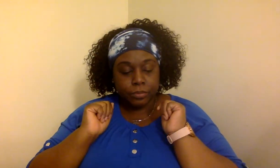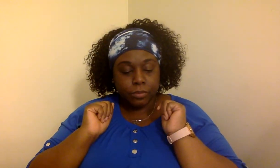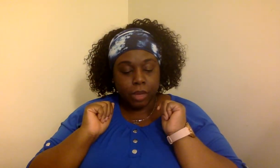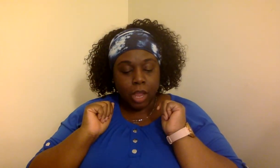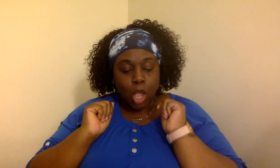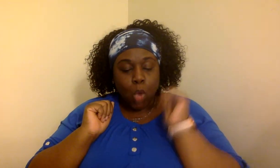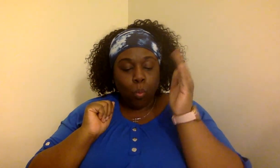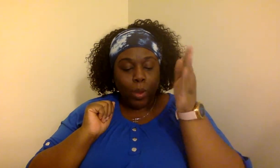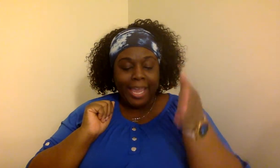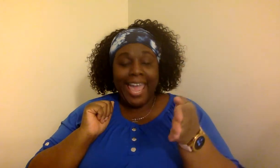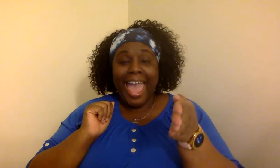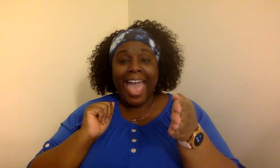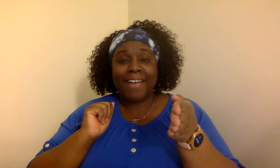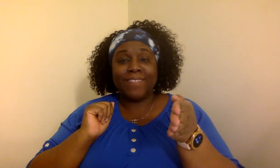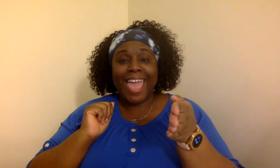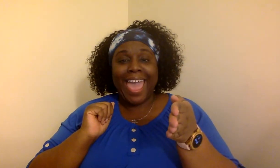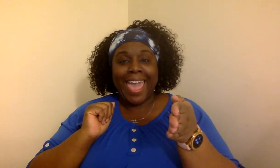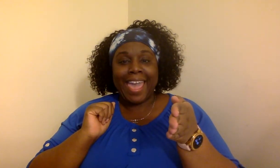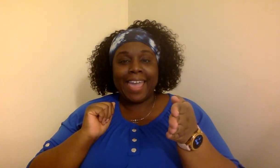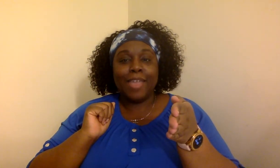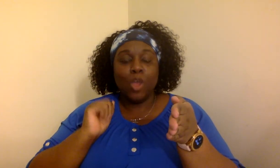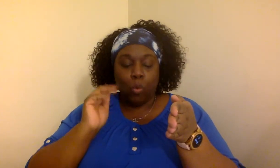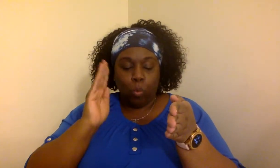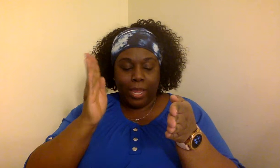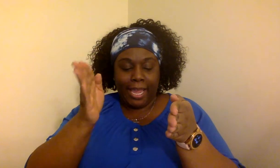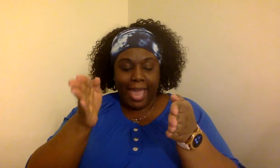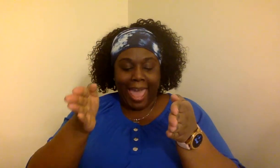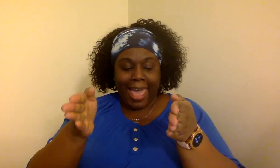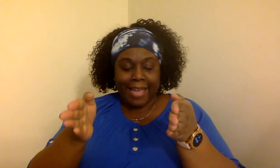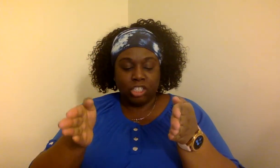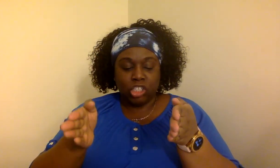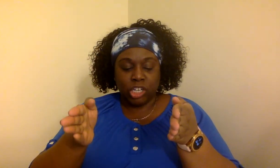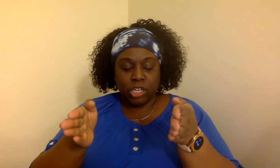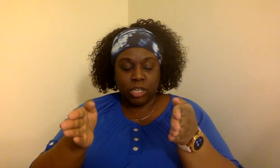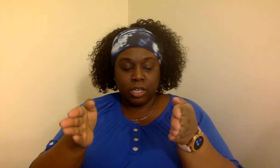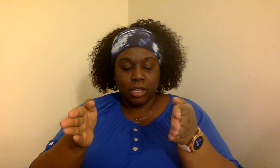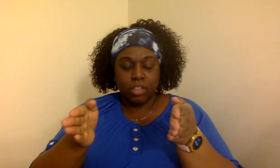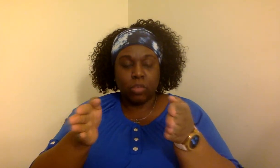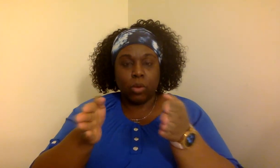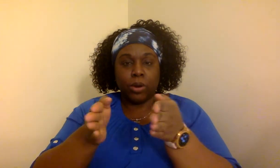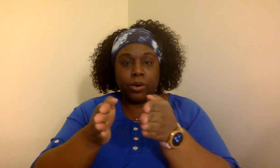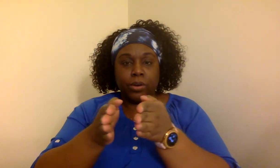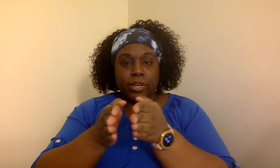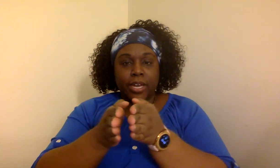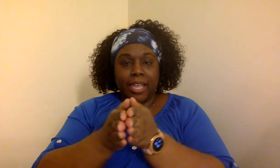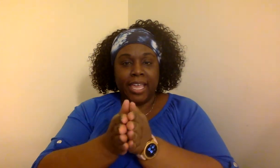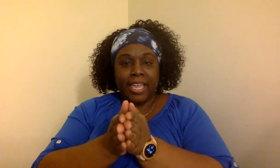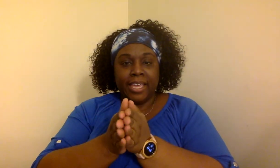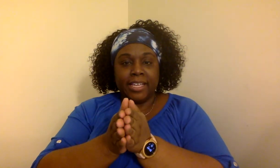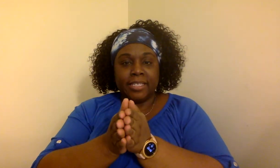We have A. We add D. The word is